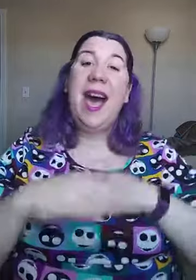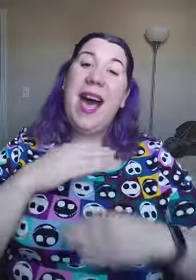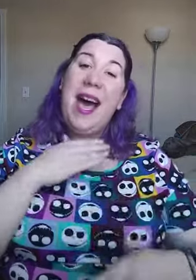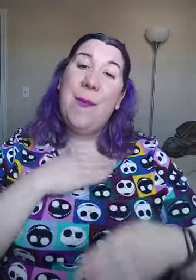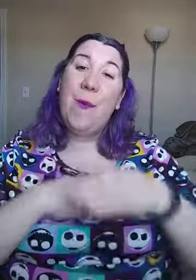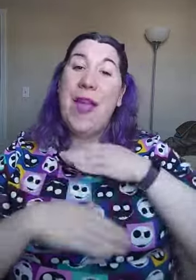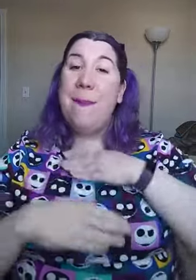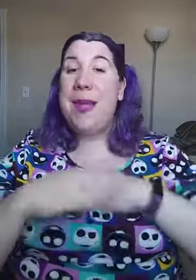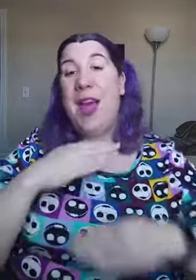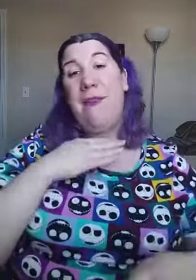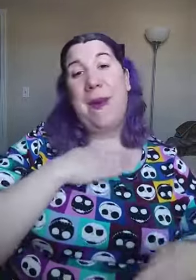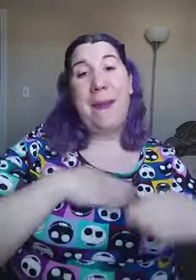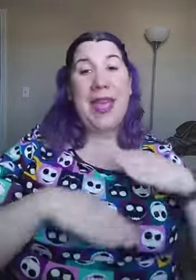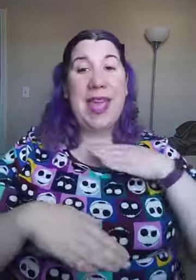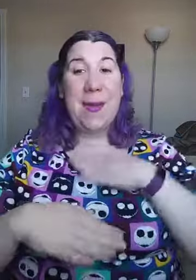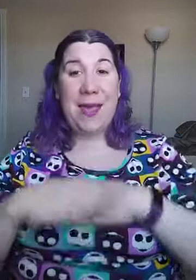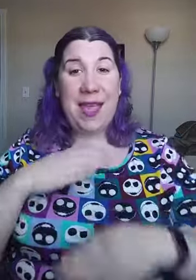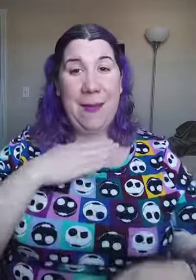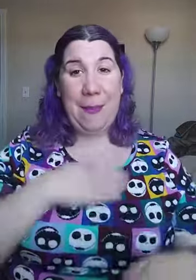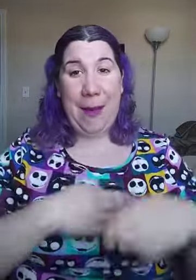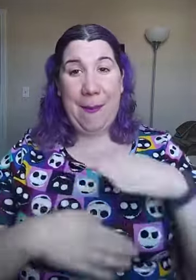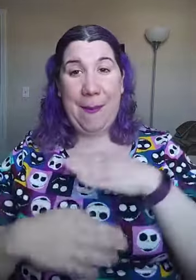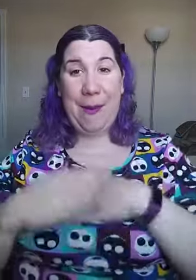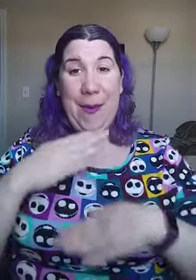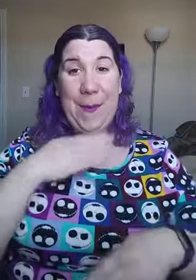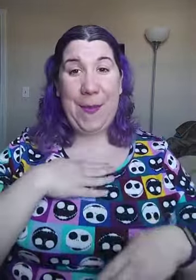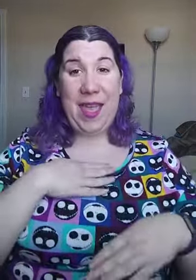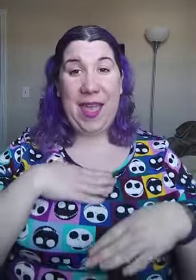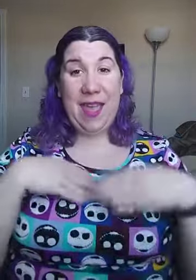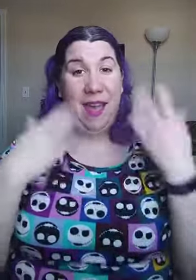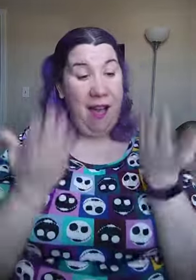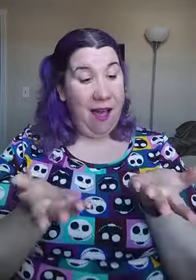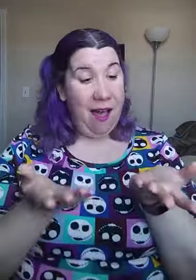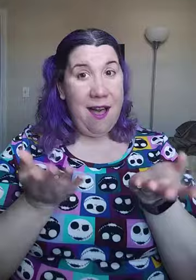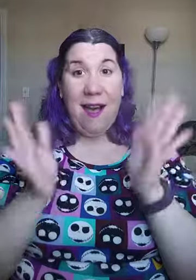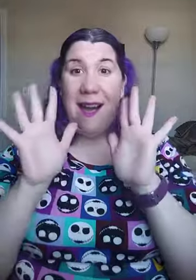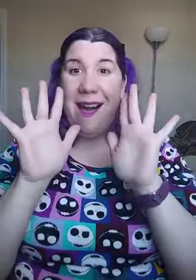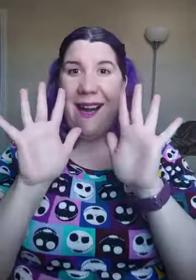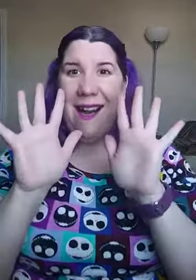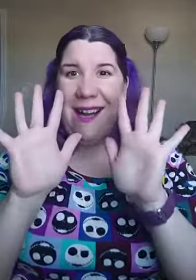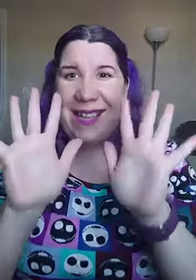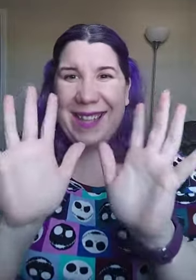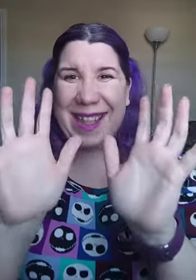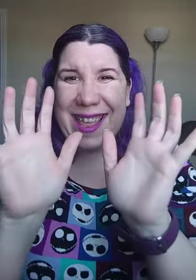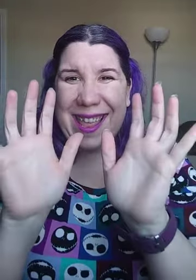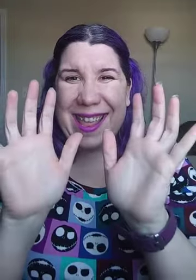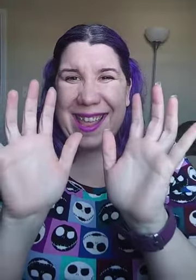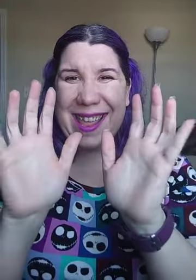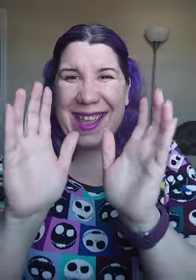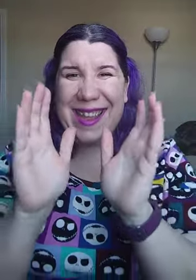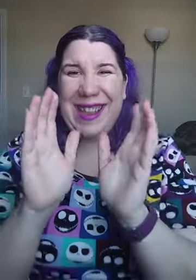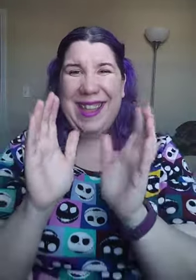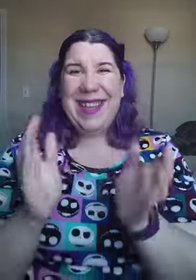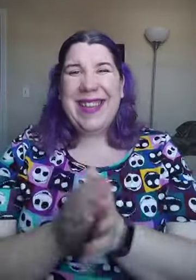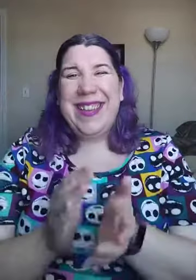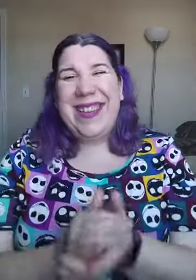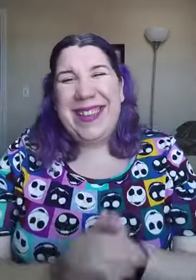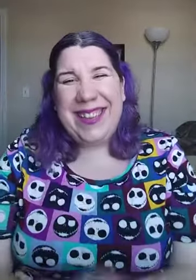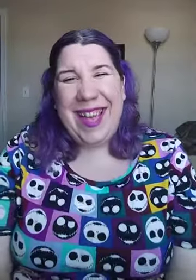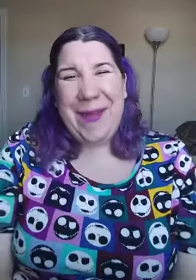I'm wiping off my baby bumblebee. All clean! Good job,